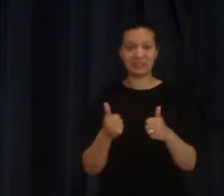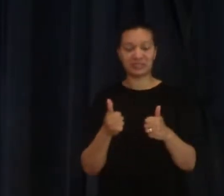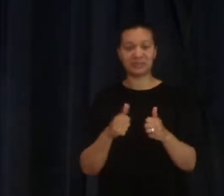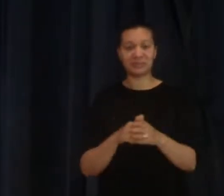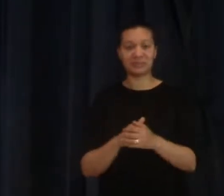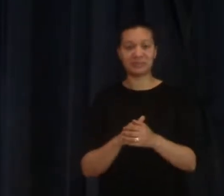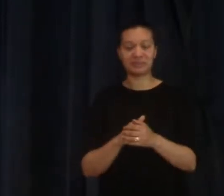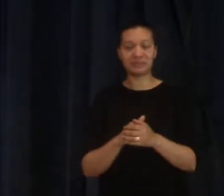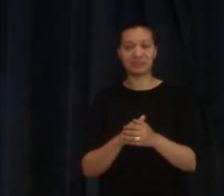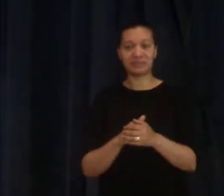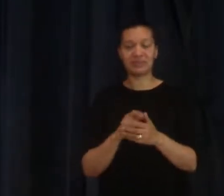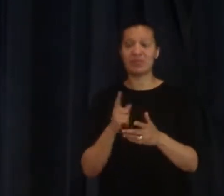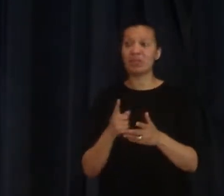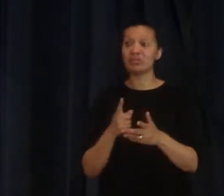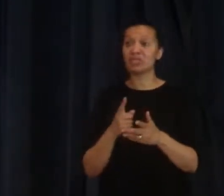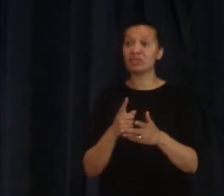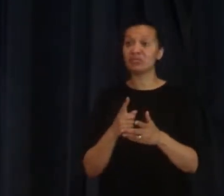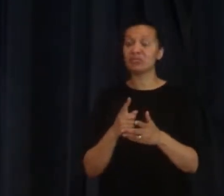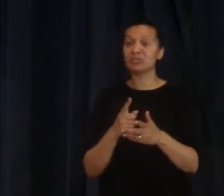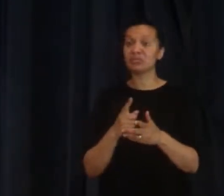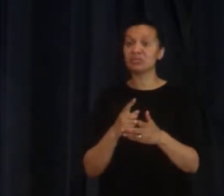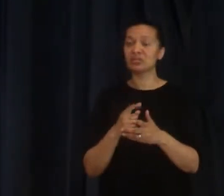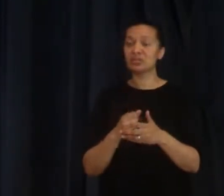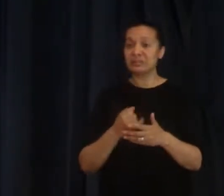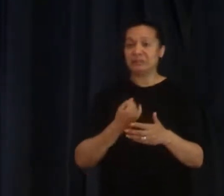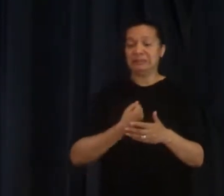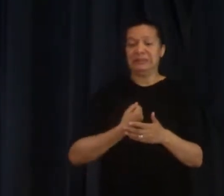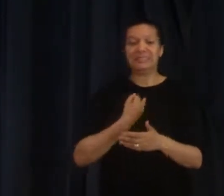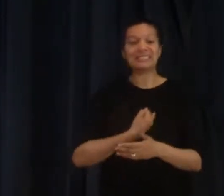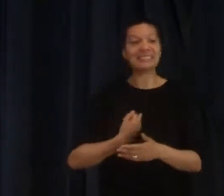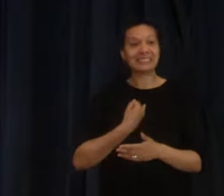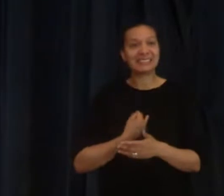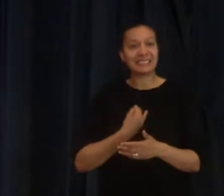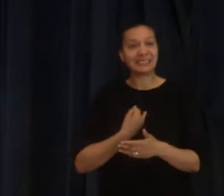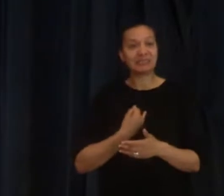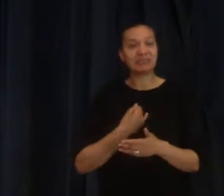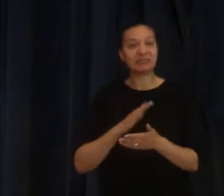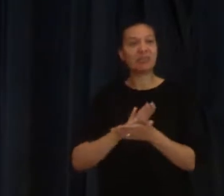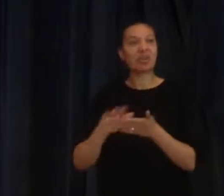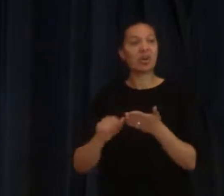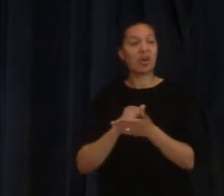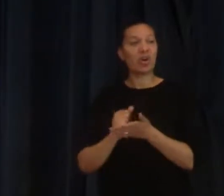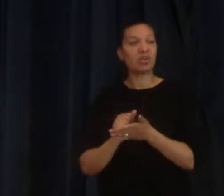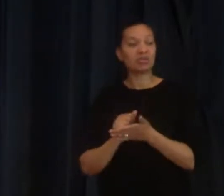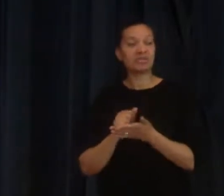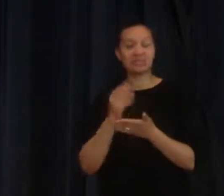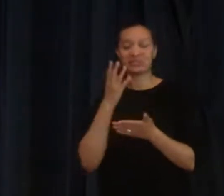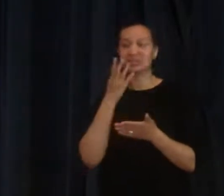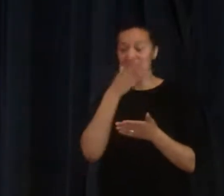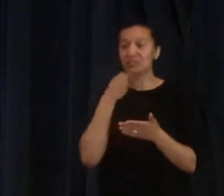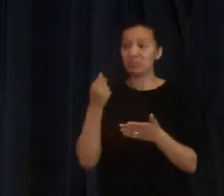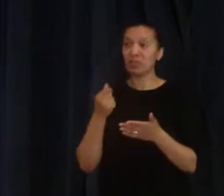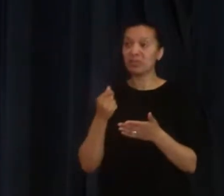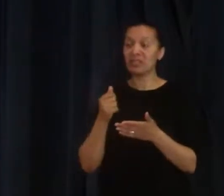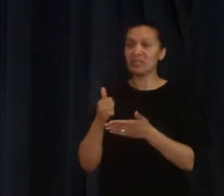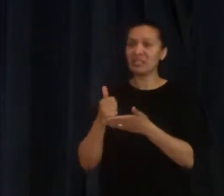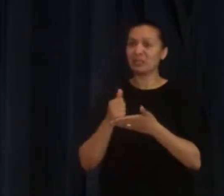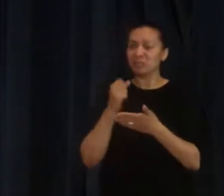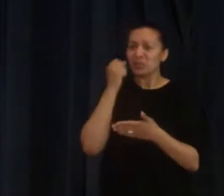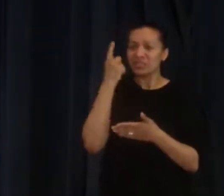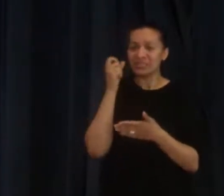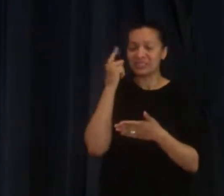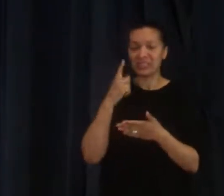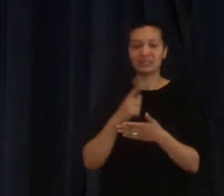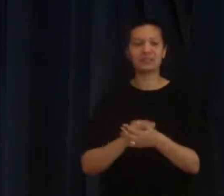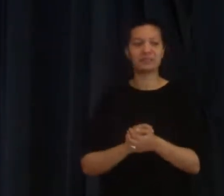see that the Holy Spirit convicts us. You see, I say when people come to Christ, when people come to know Jesus, it's